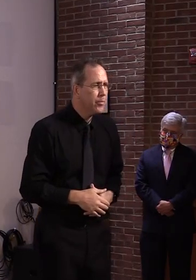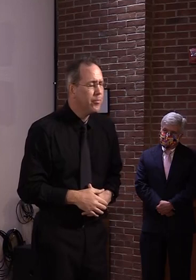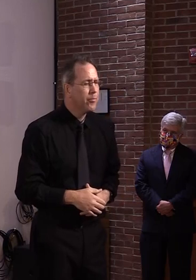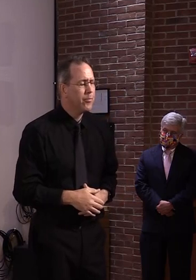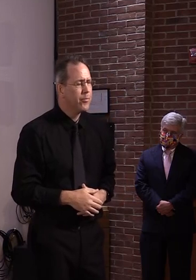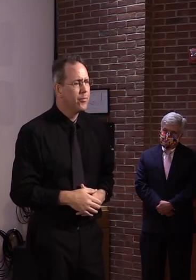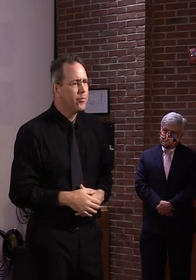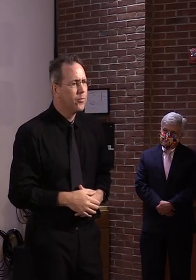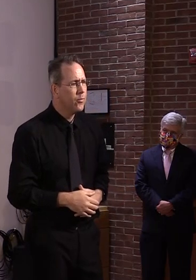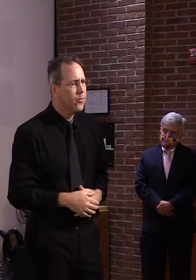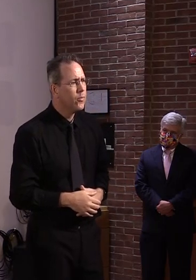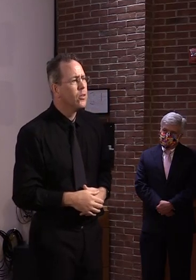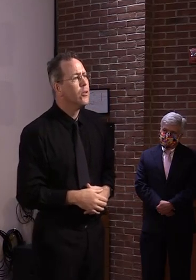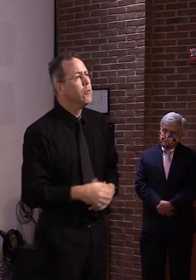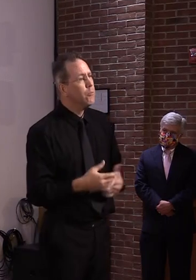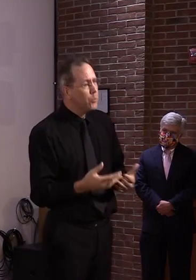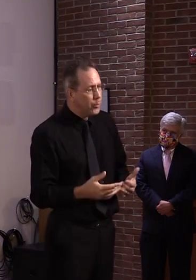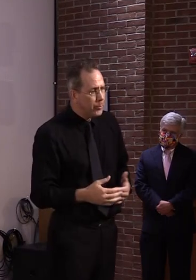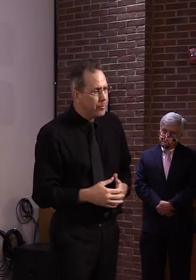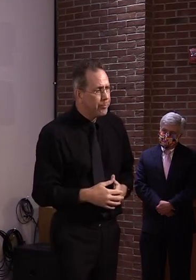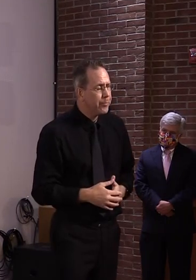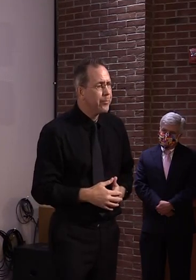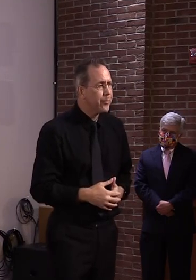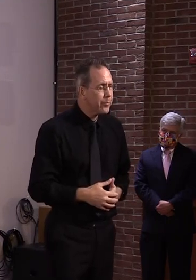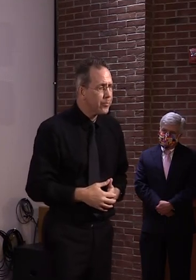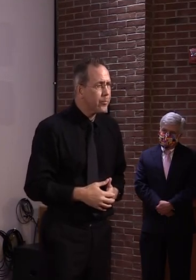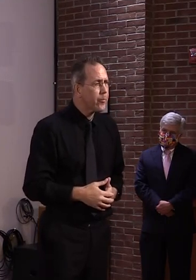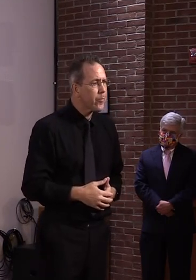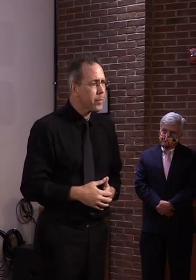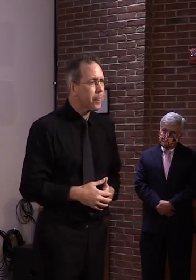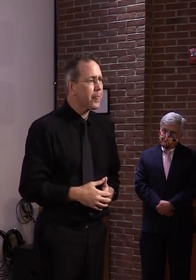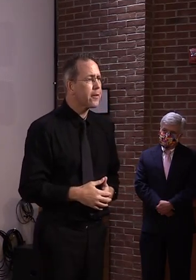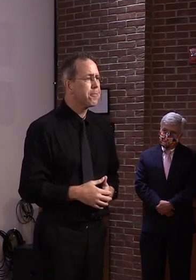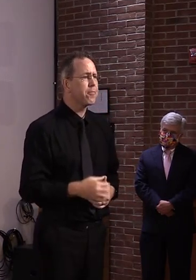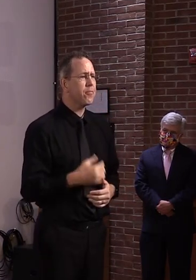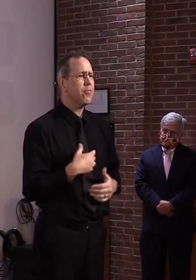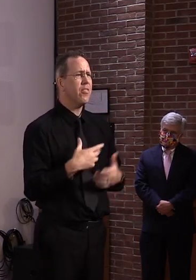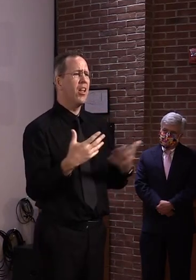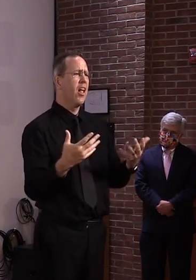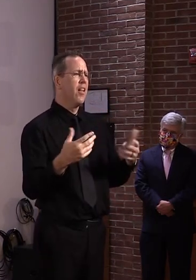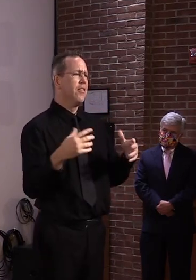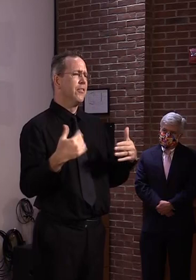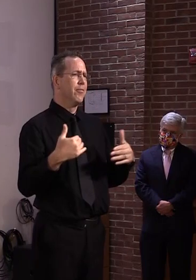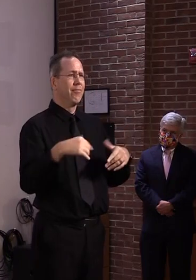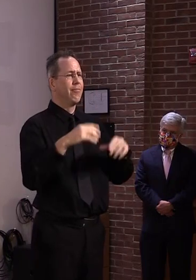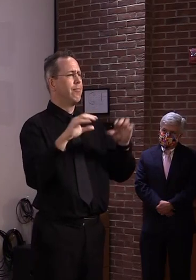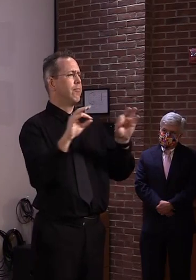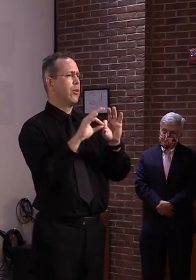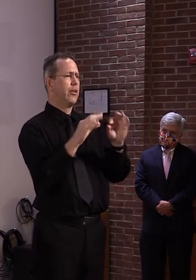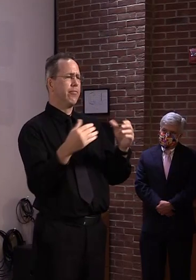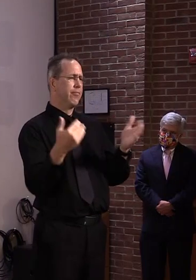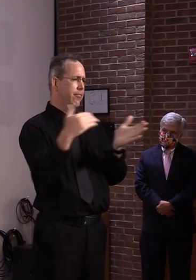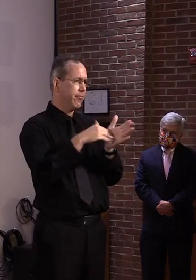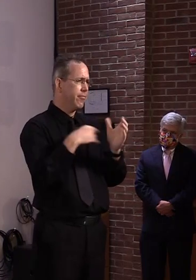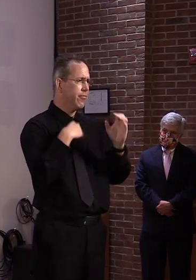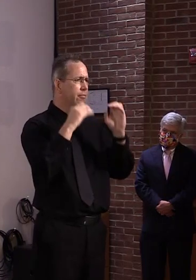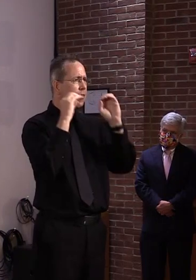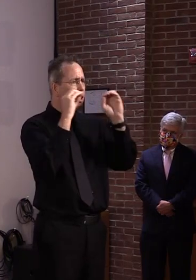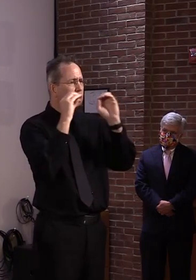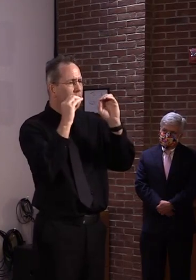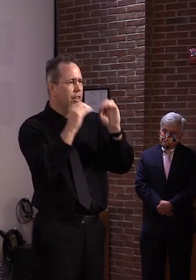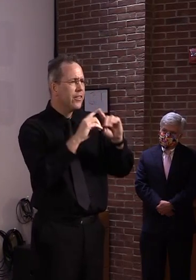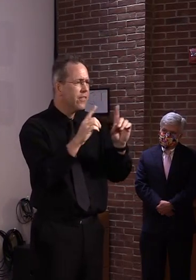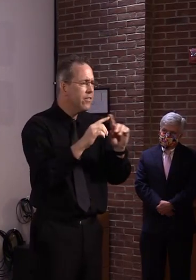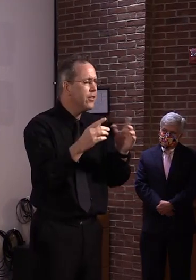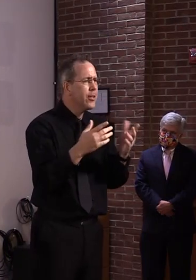So a lot of the campaign is going to come out on so many different types of media and